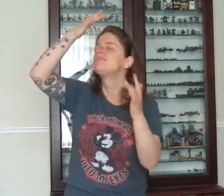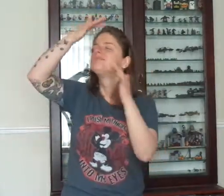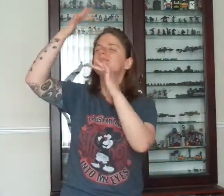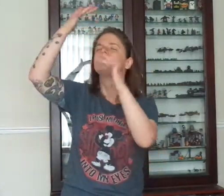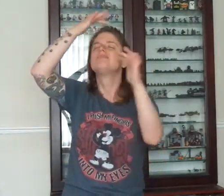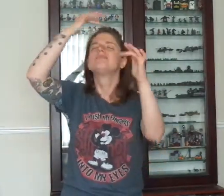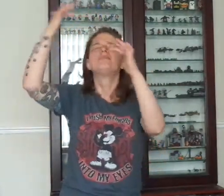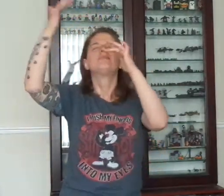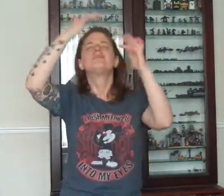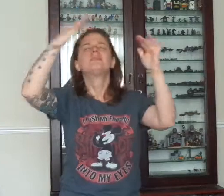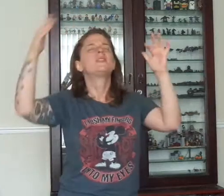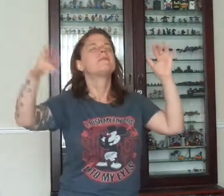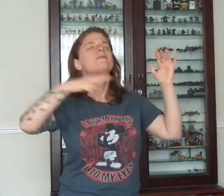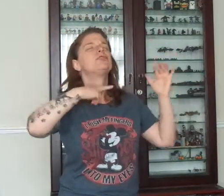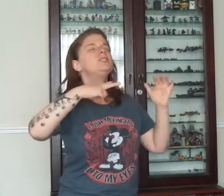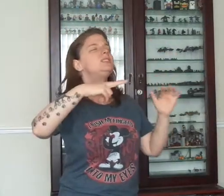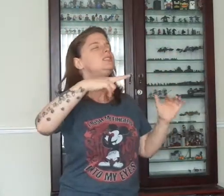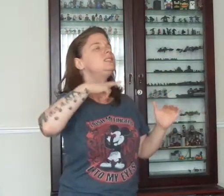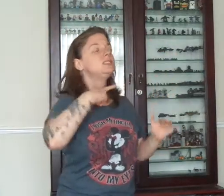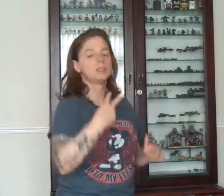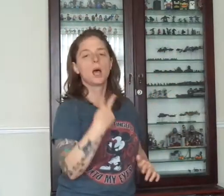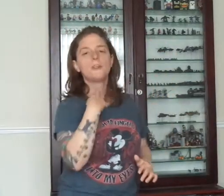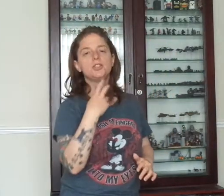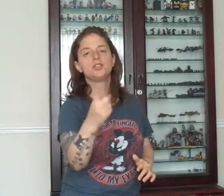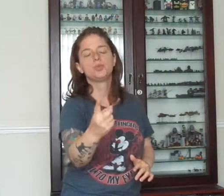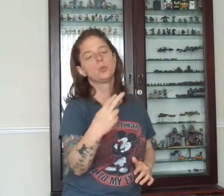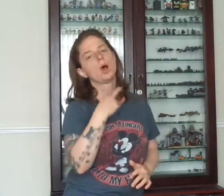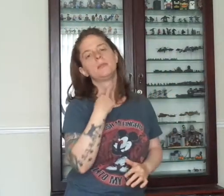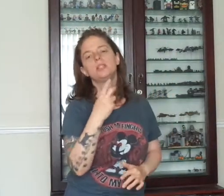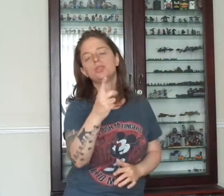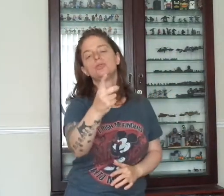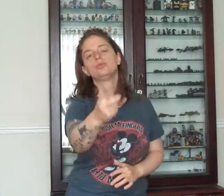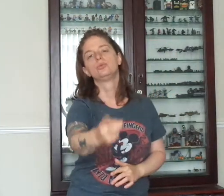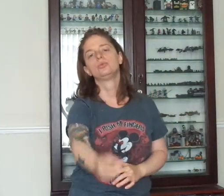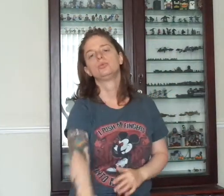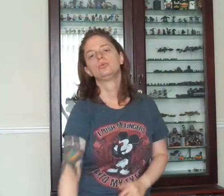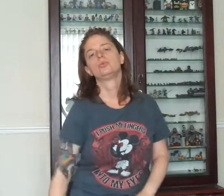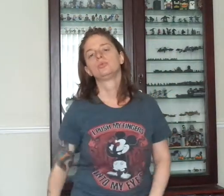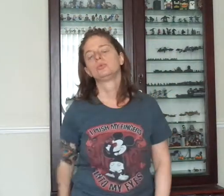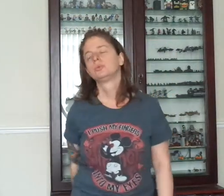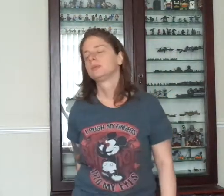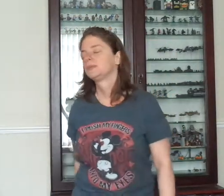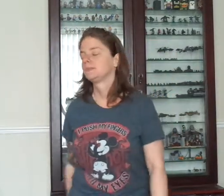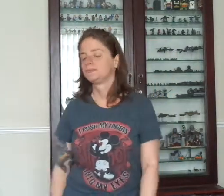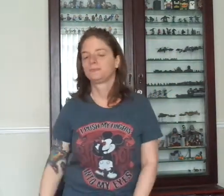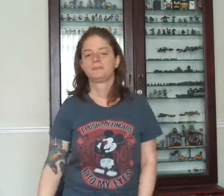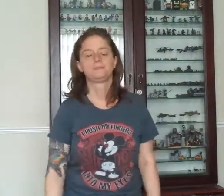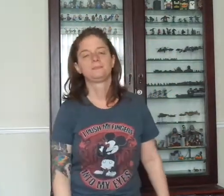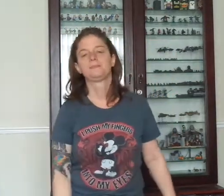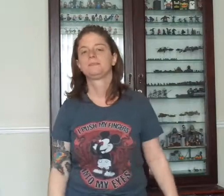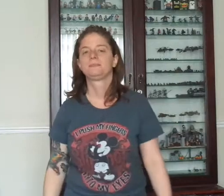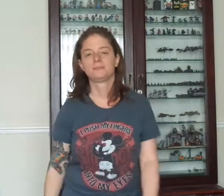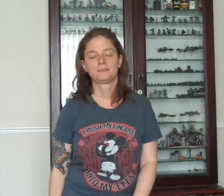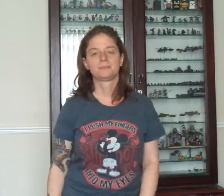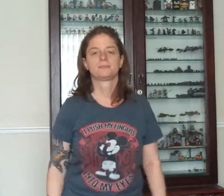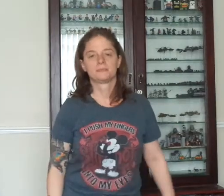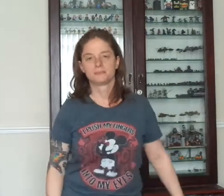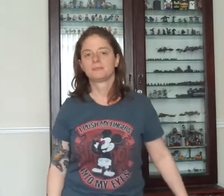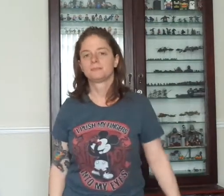inside my head. So your time you're already the voice inside